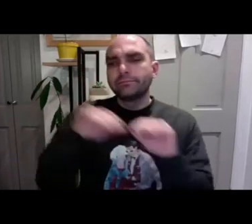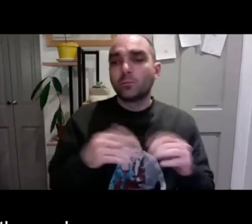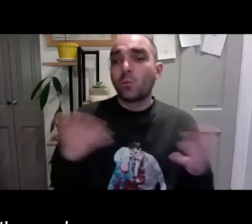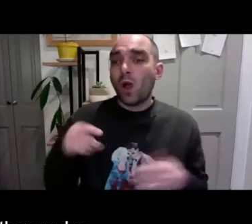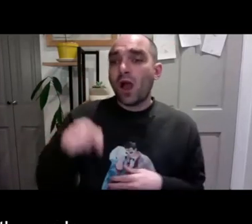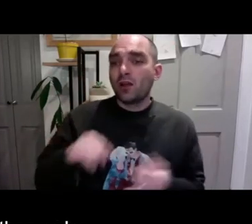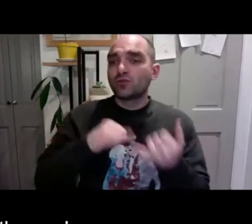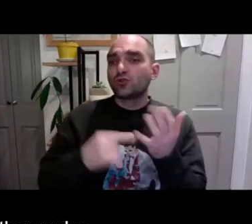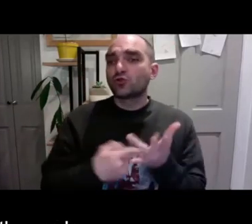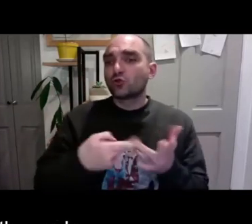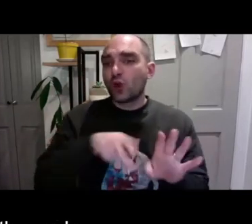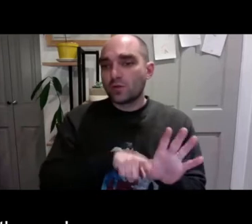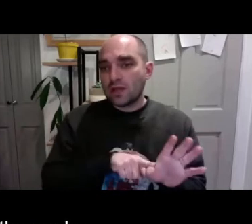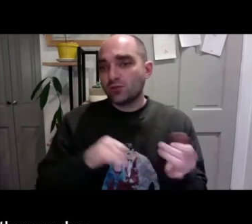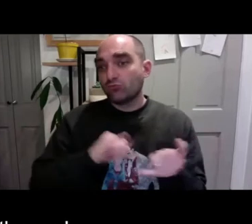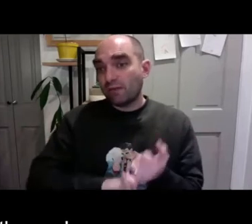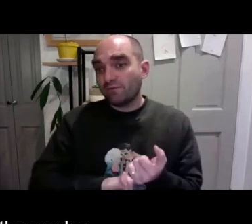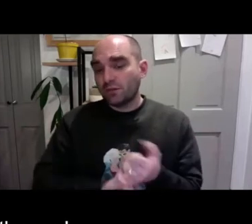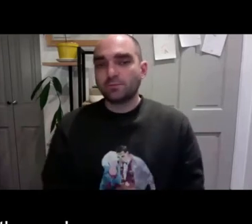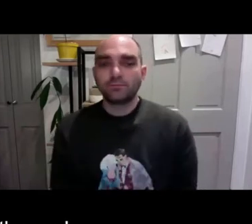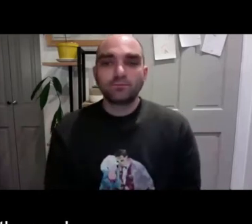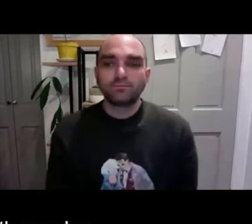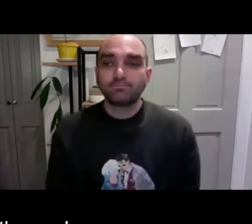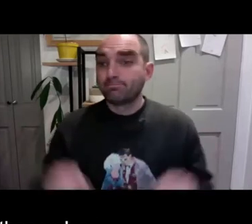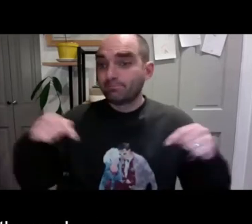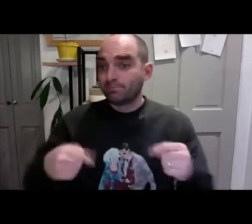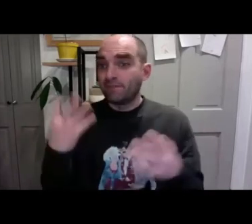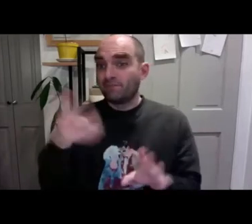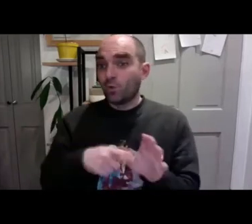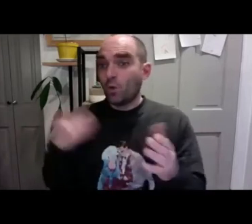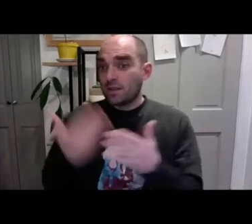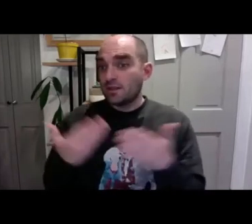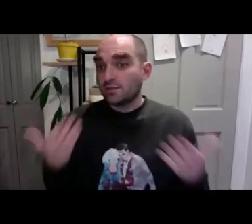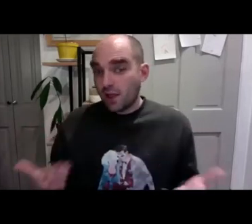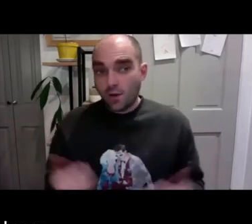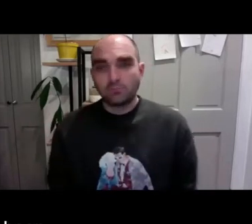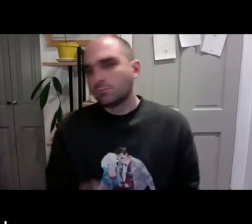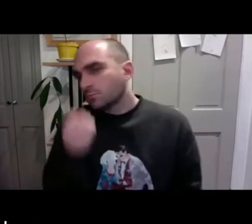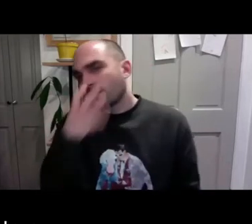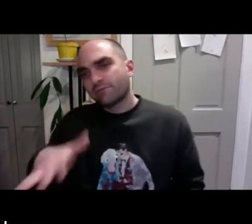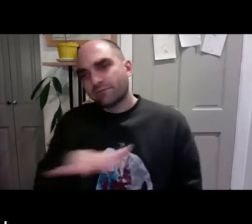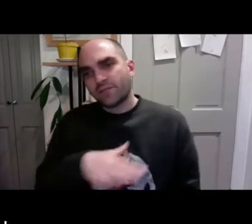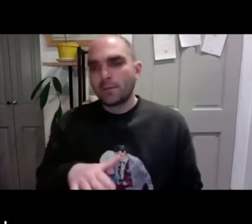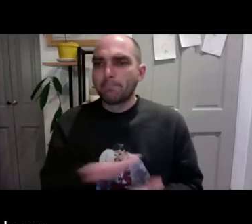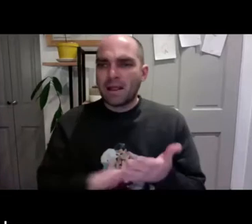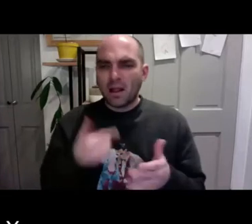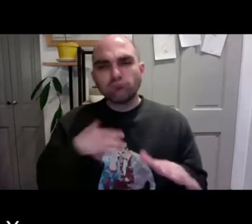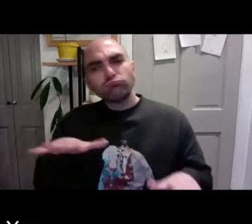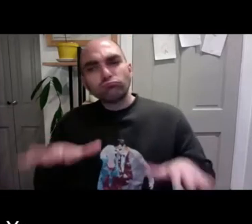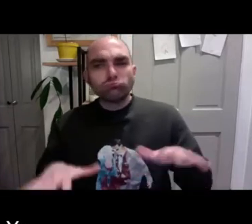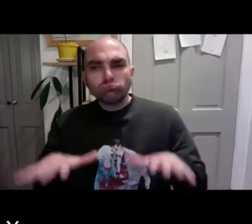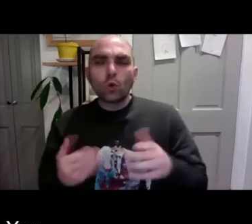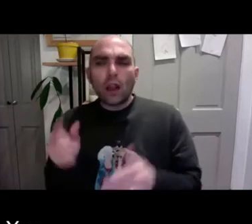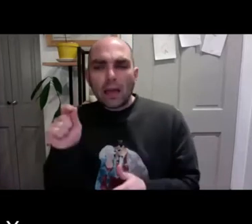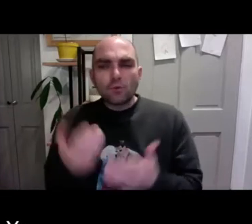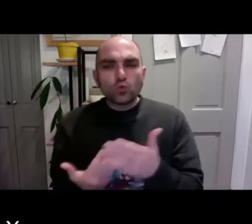decided, do we want to stay in London? And then we've naturally moved to Stony East Stratford. So I've now been here four years and I just love